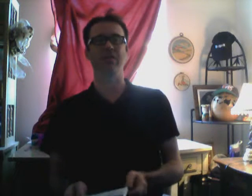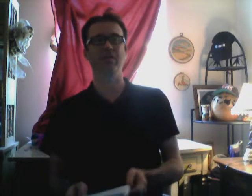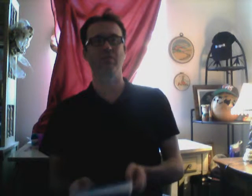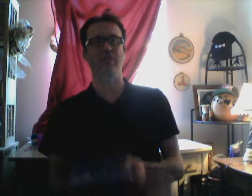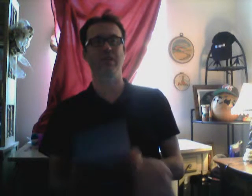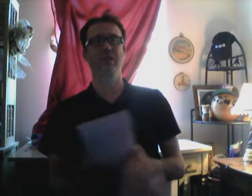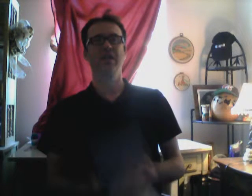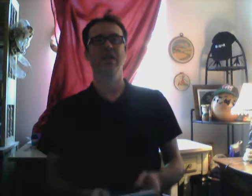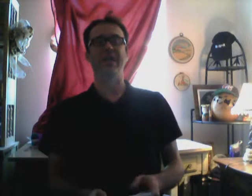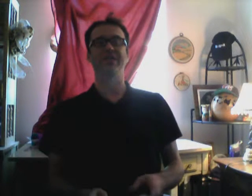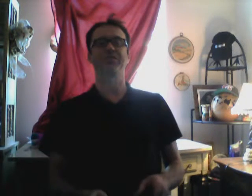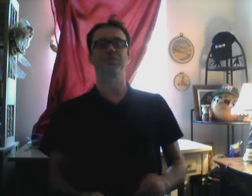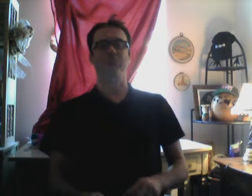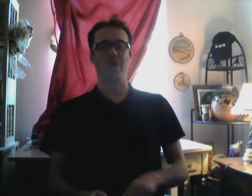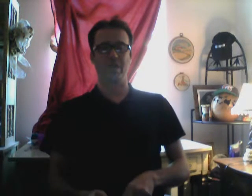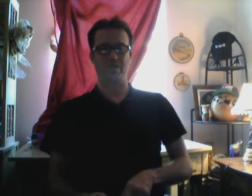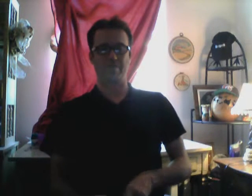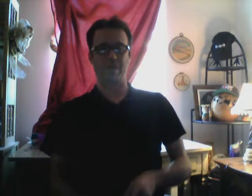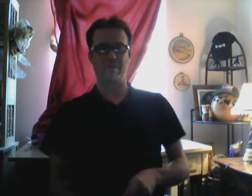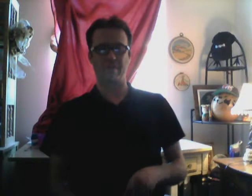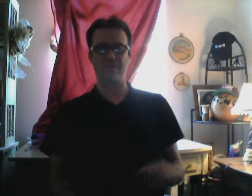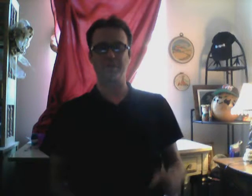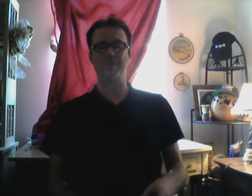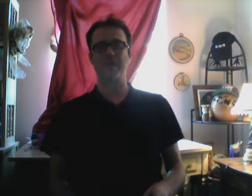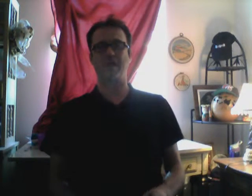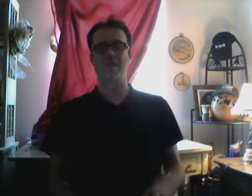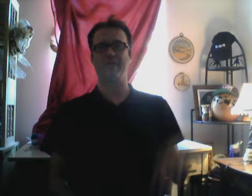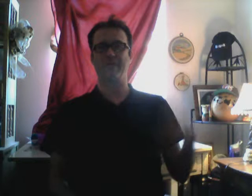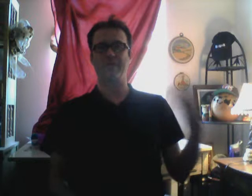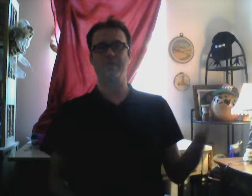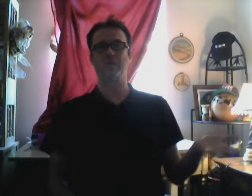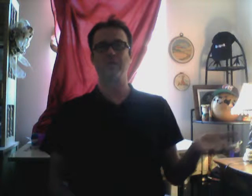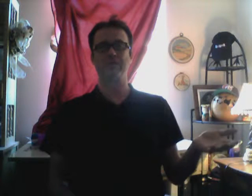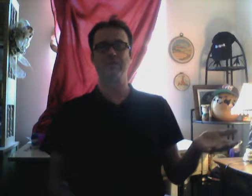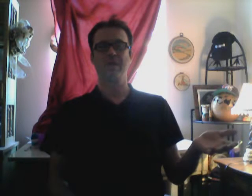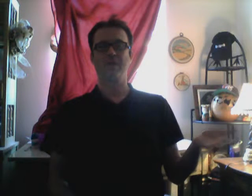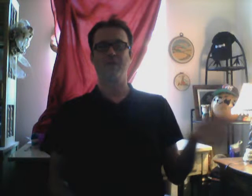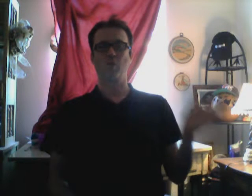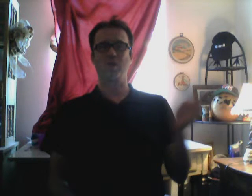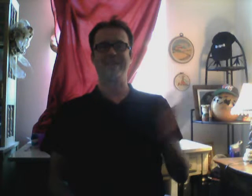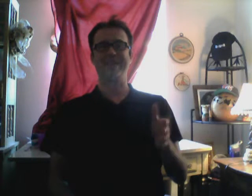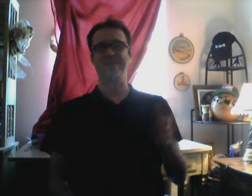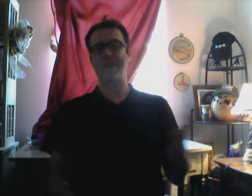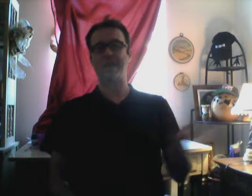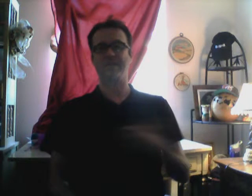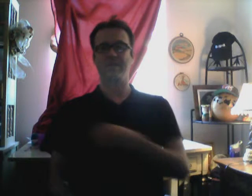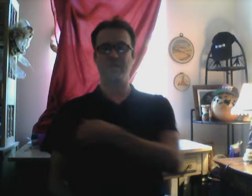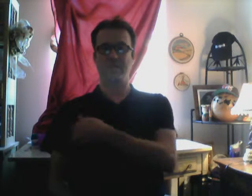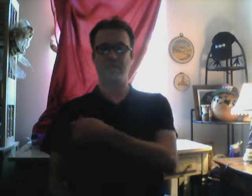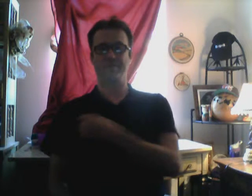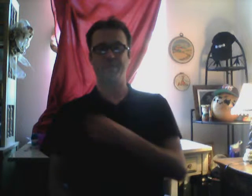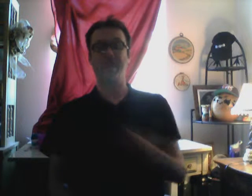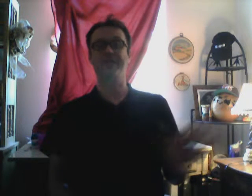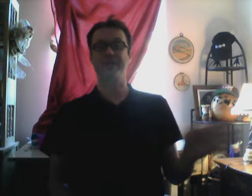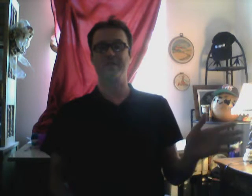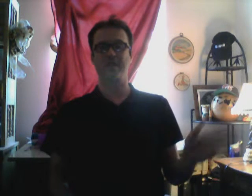literally extreme poverty. Most of my life, made between 4,000 and 10,000 a year. That's an adult.